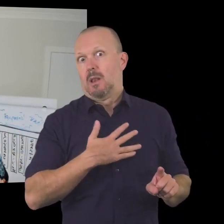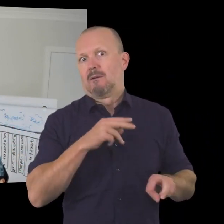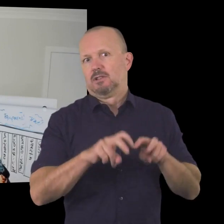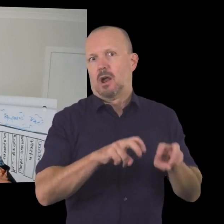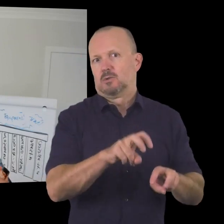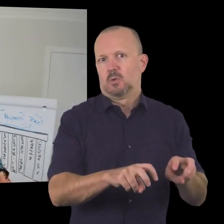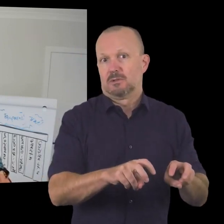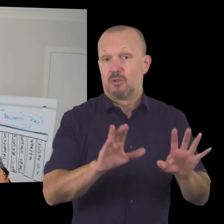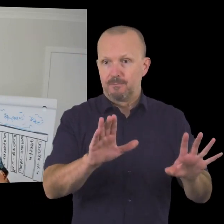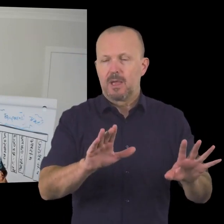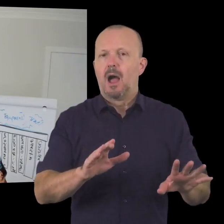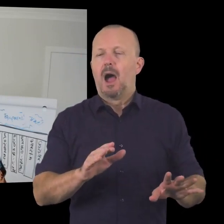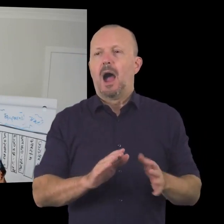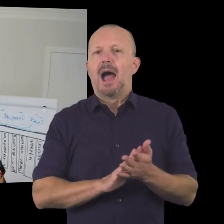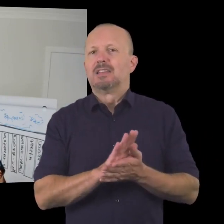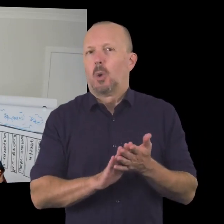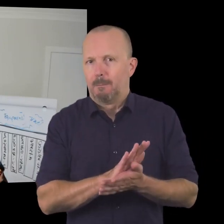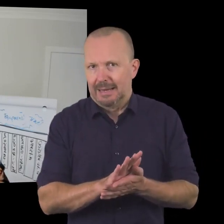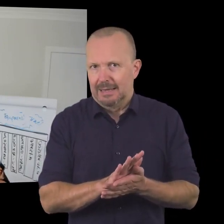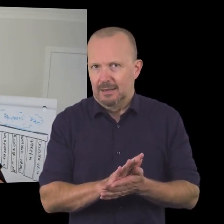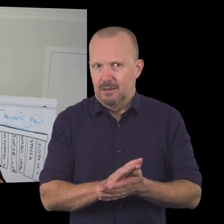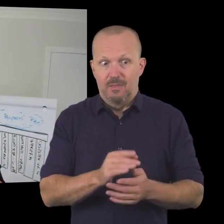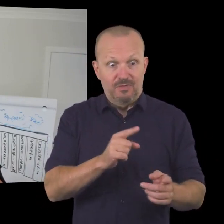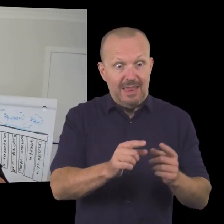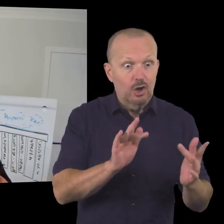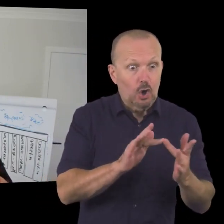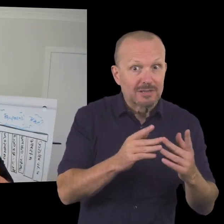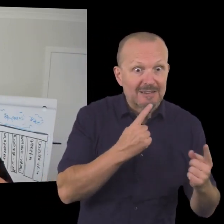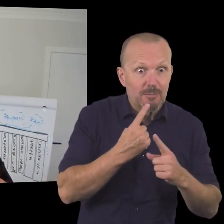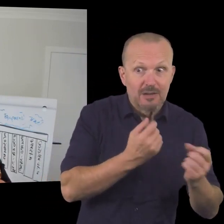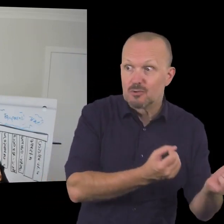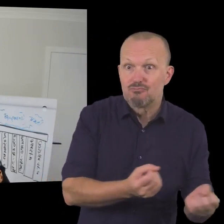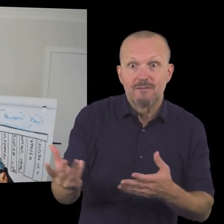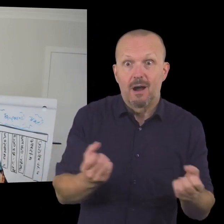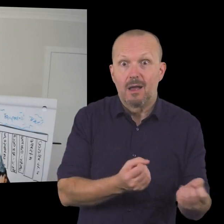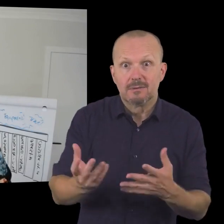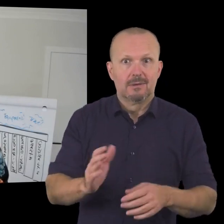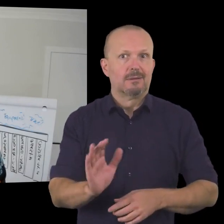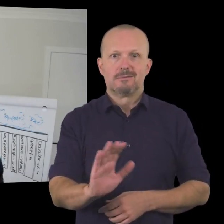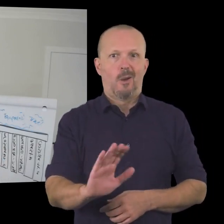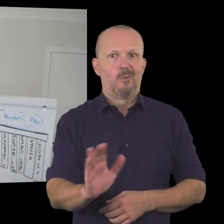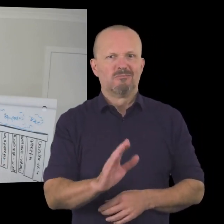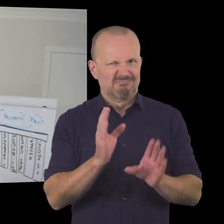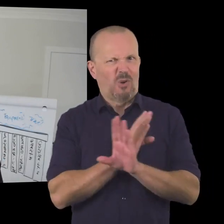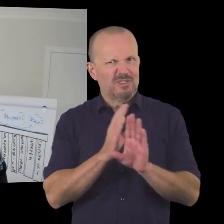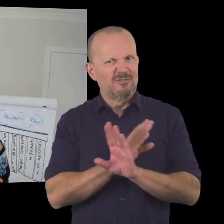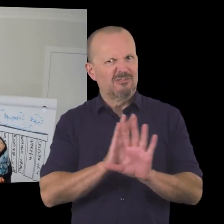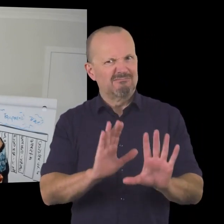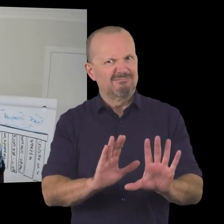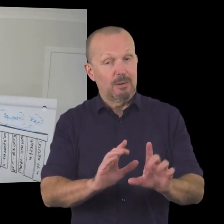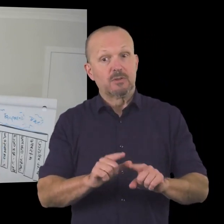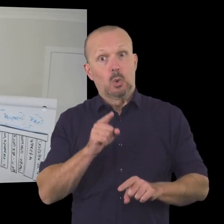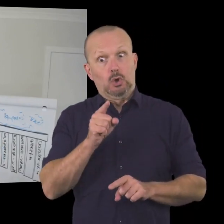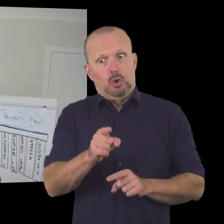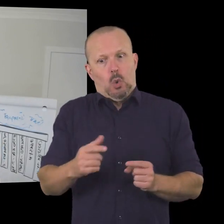say that unequivocally i do not mean you could provide contact details so the value that you bring to a